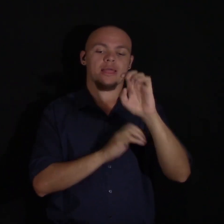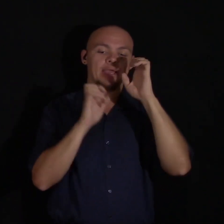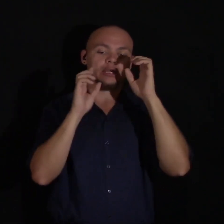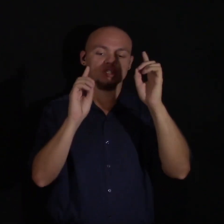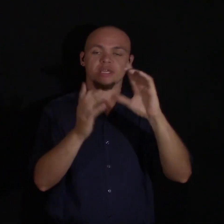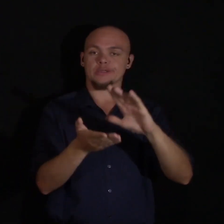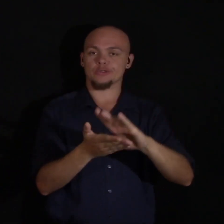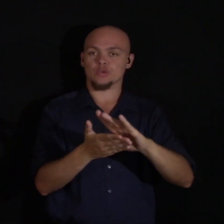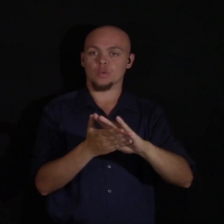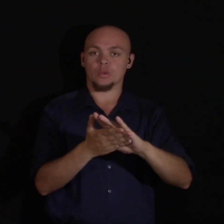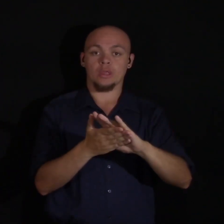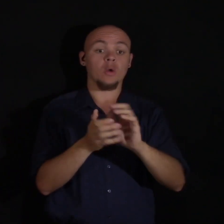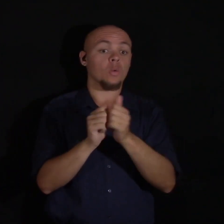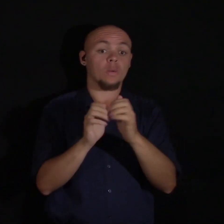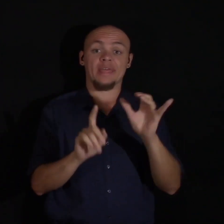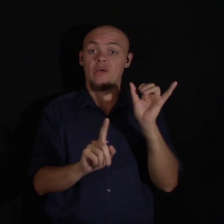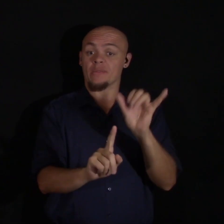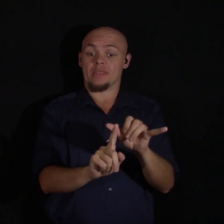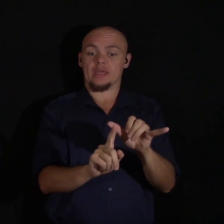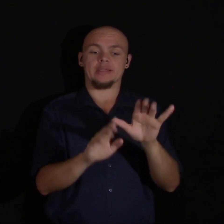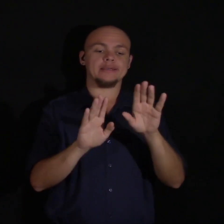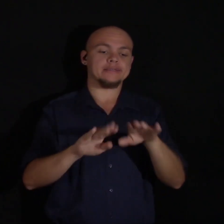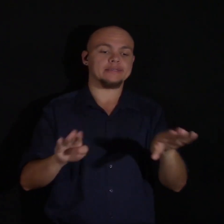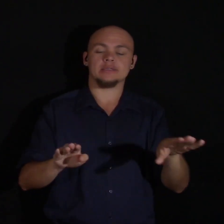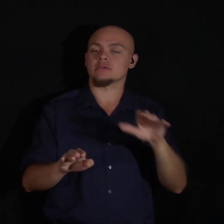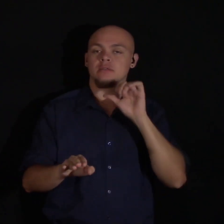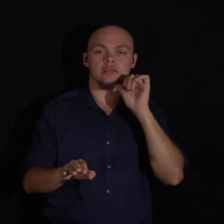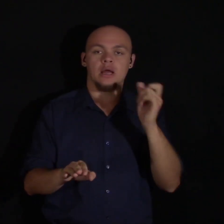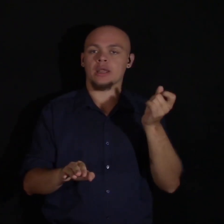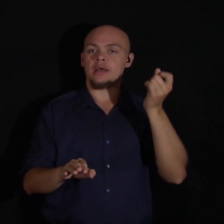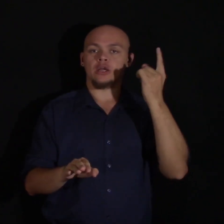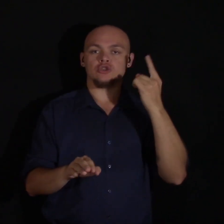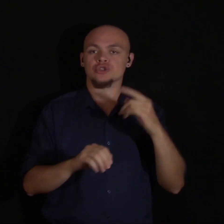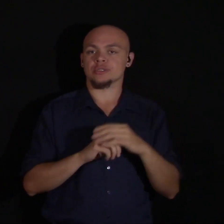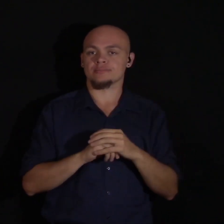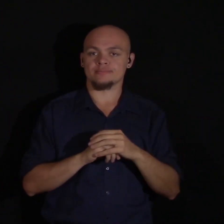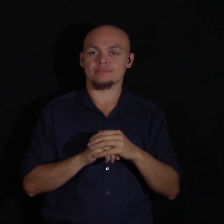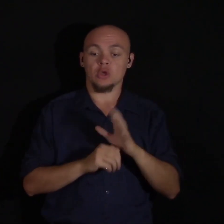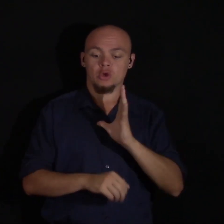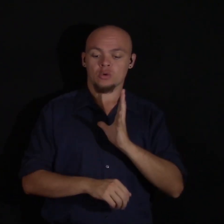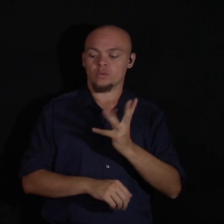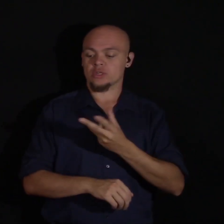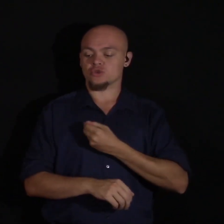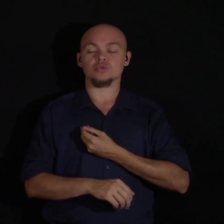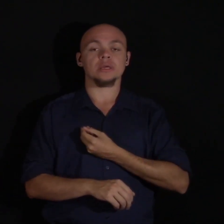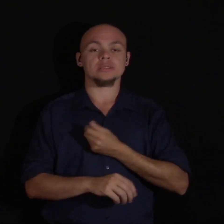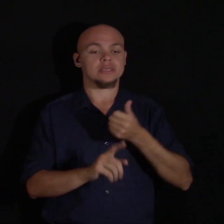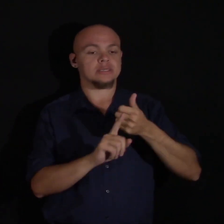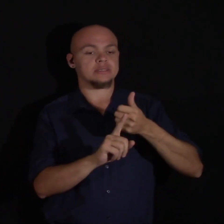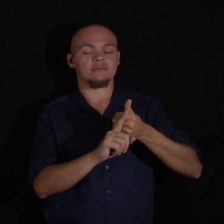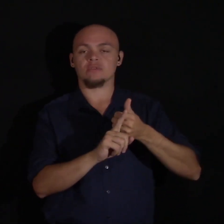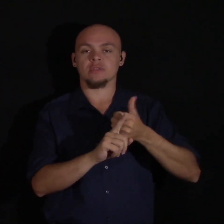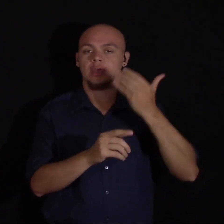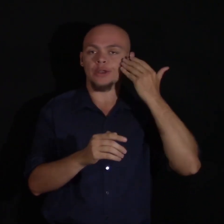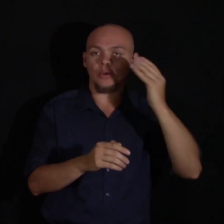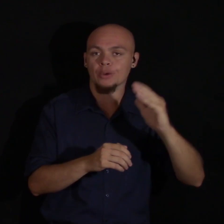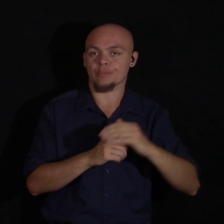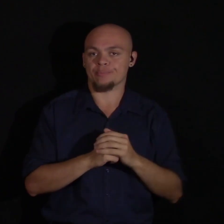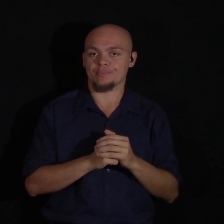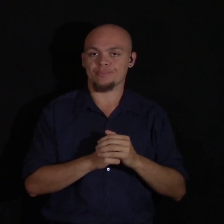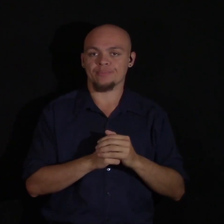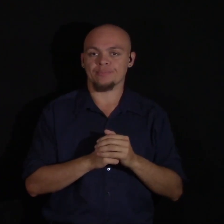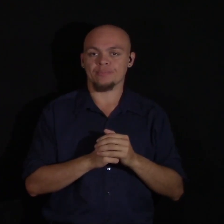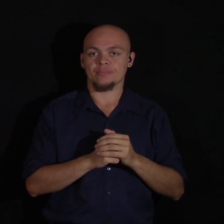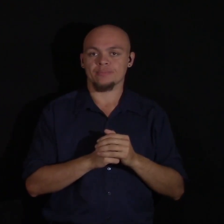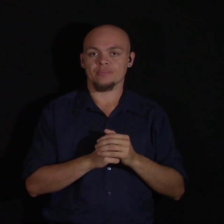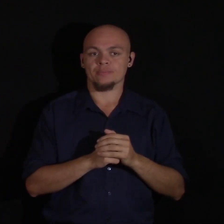Without it, kids won't understand or know what being transgender is. I have come out to so many people